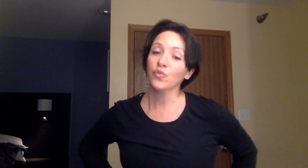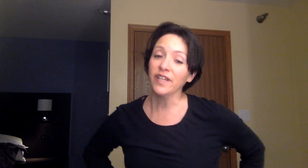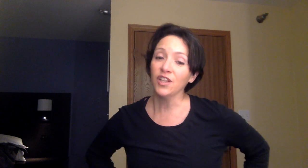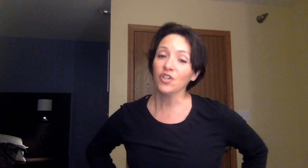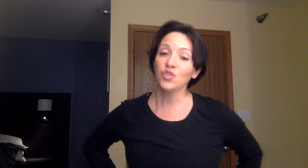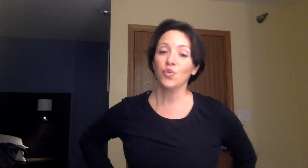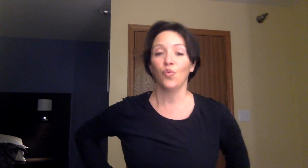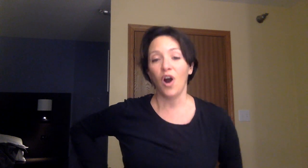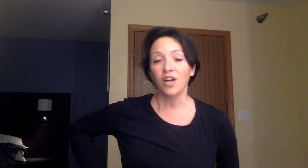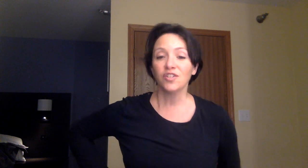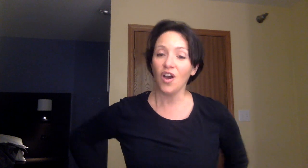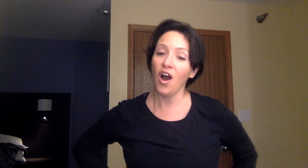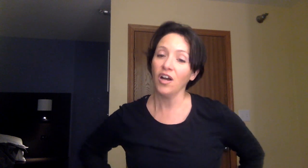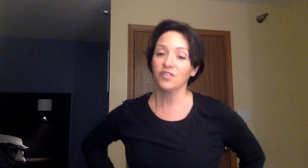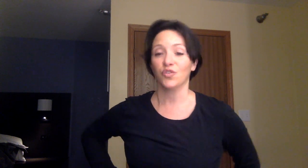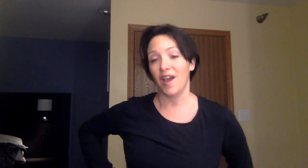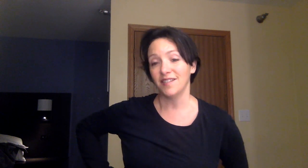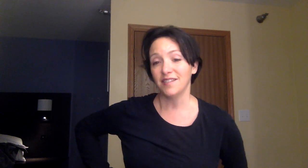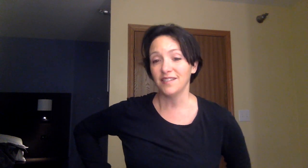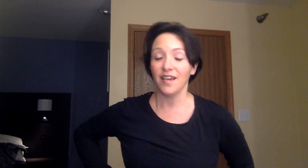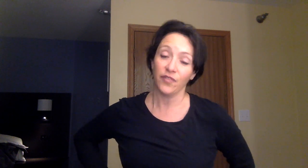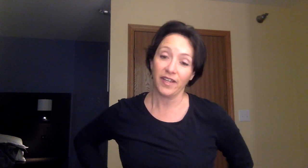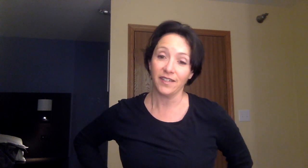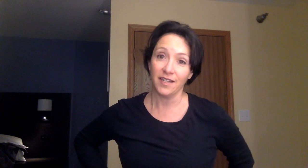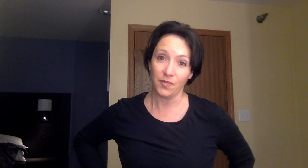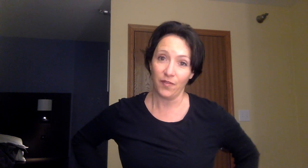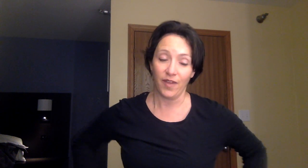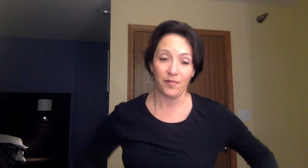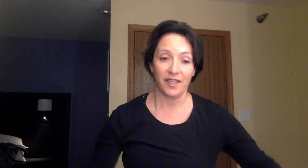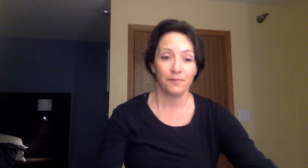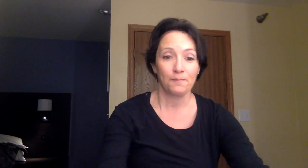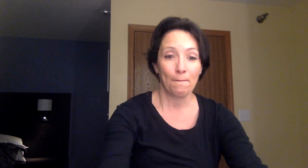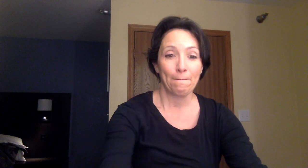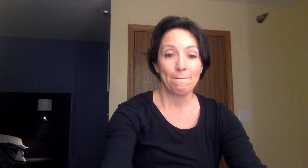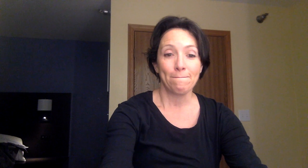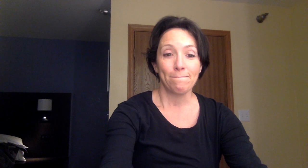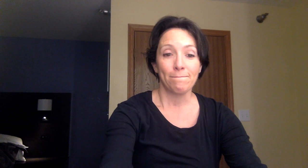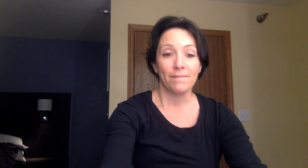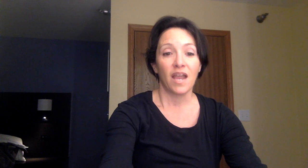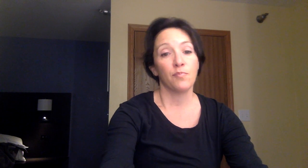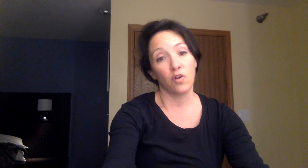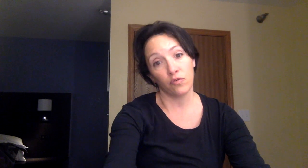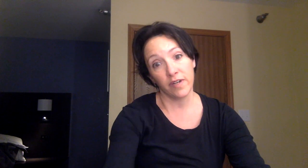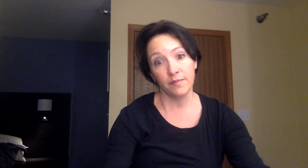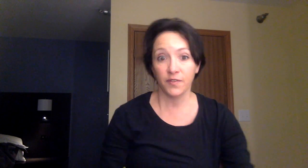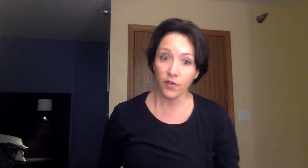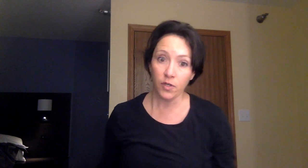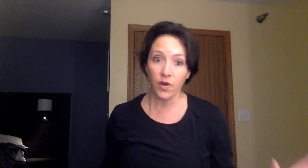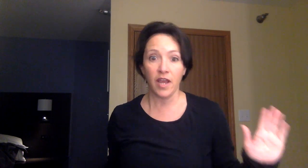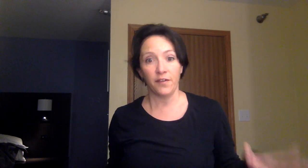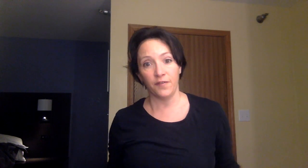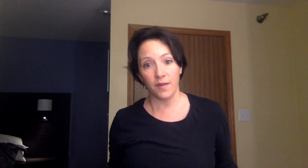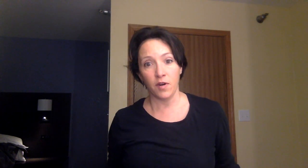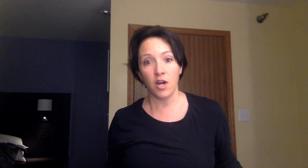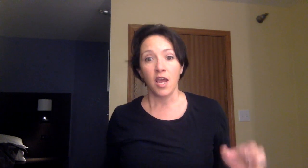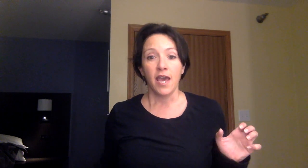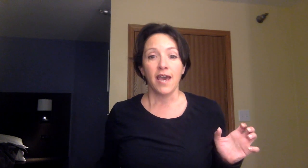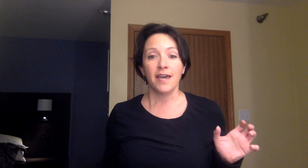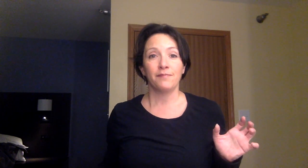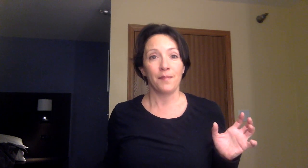relearn to walk, talk, dress, and recognize my family. I broke ribs, vertebrae, a femur, and my